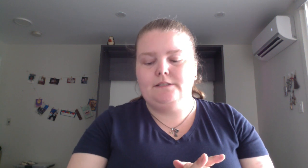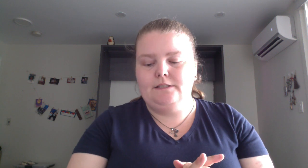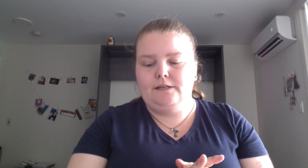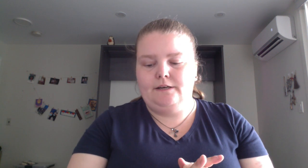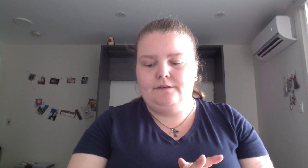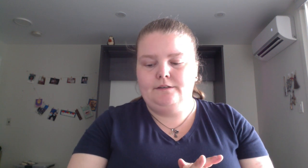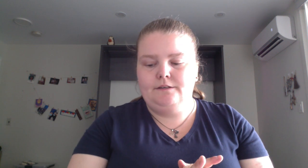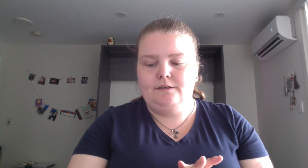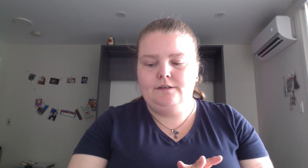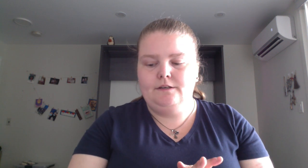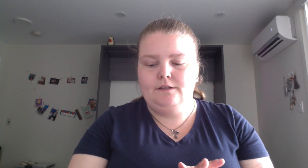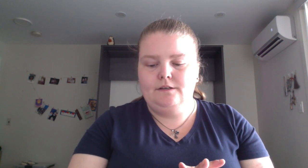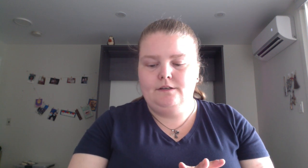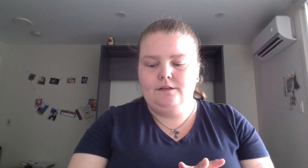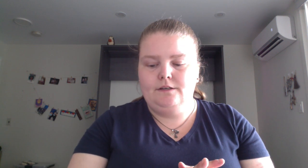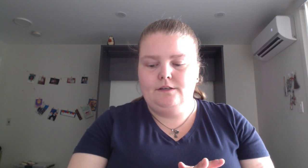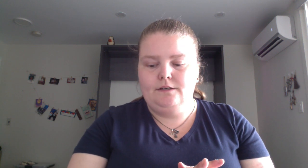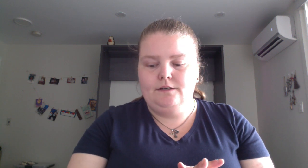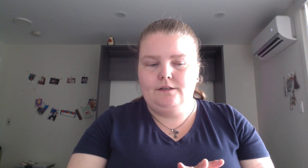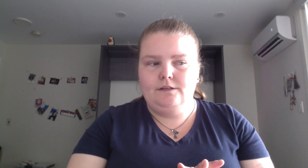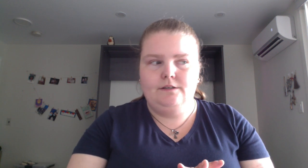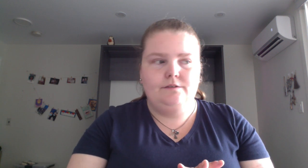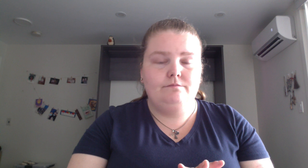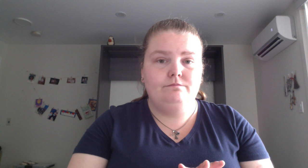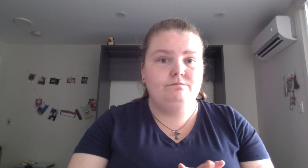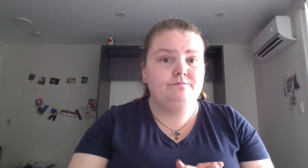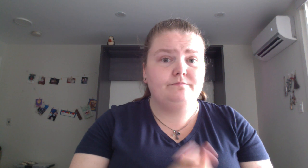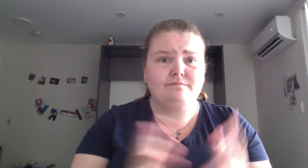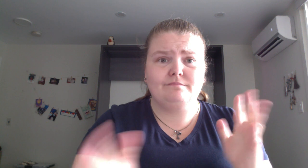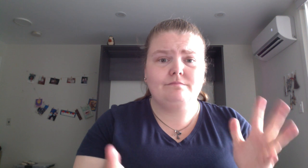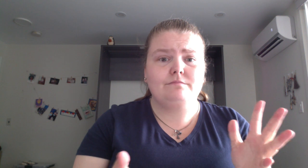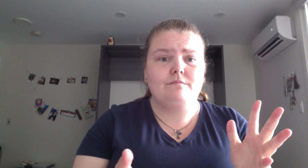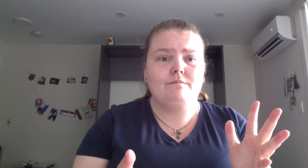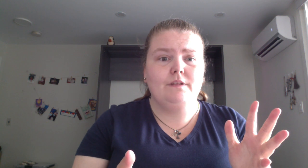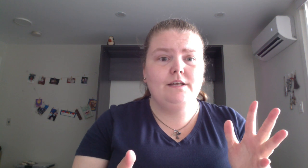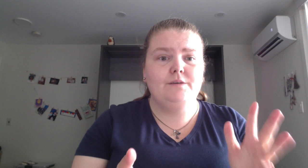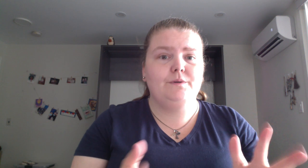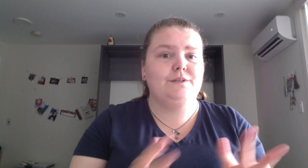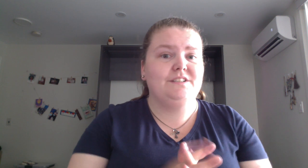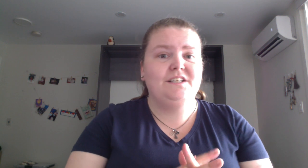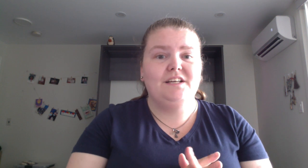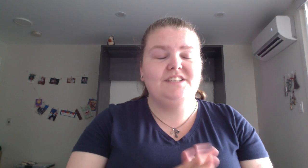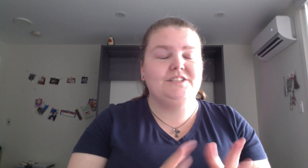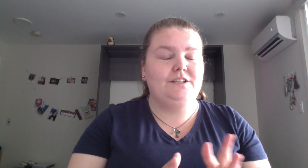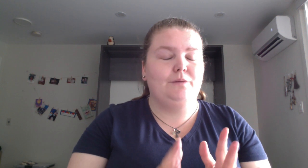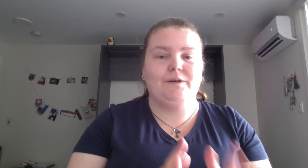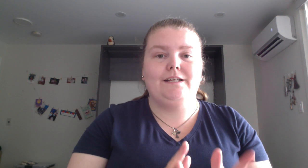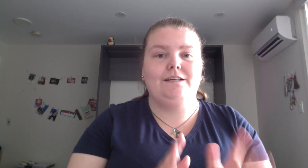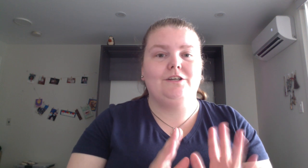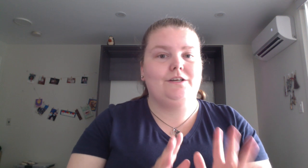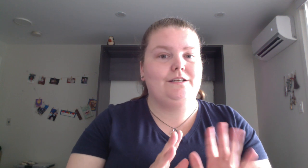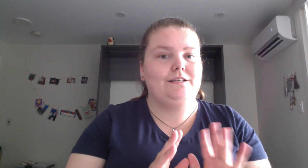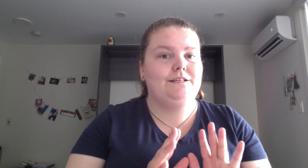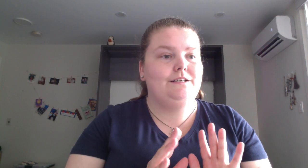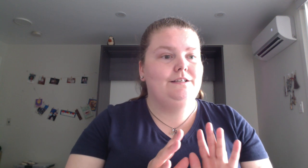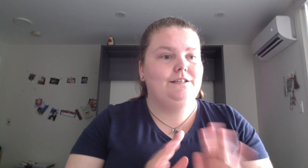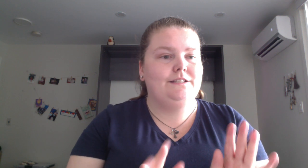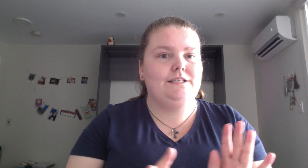it's still a pretty good tea